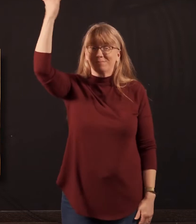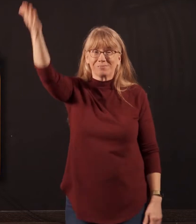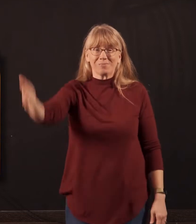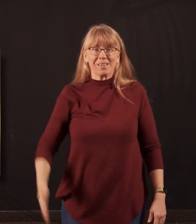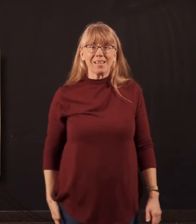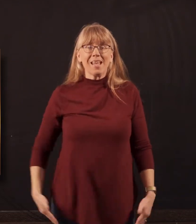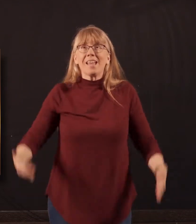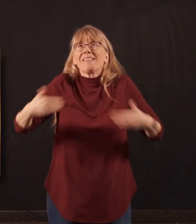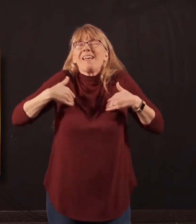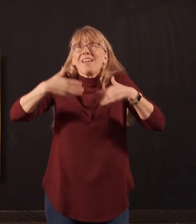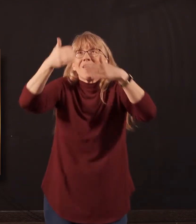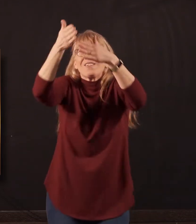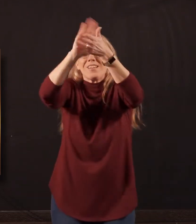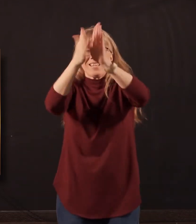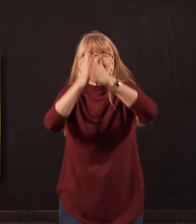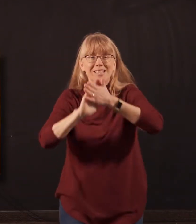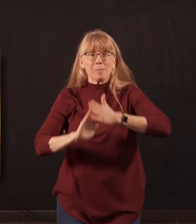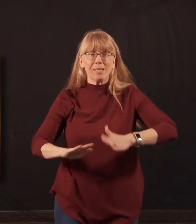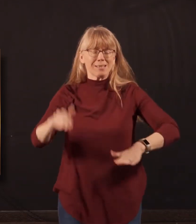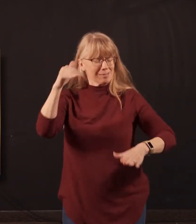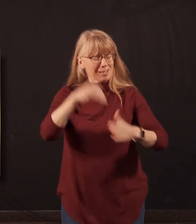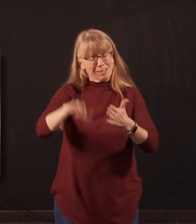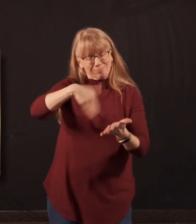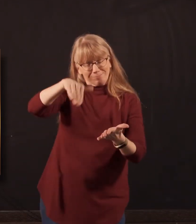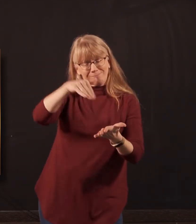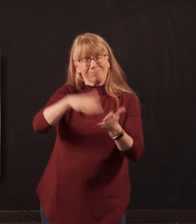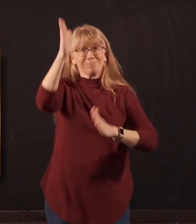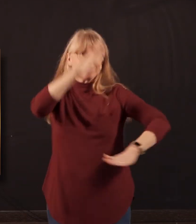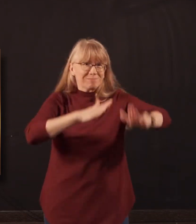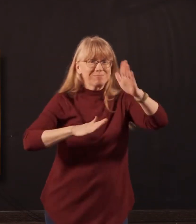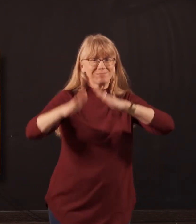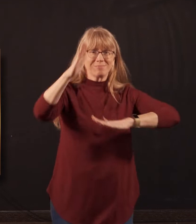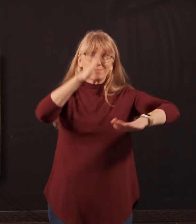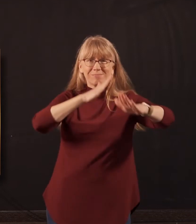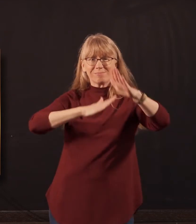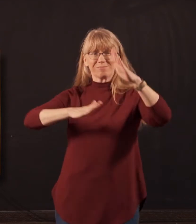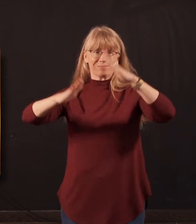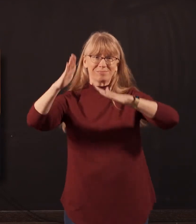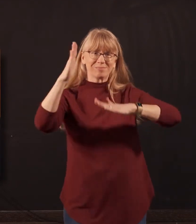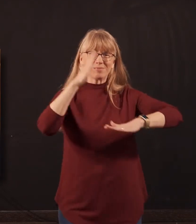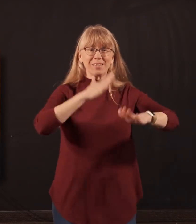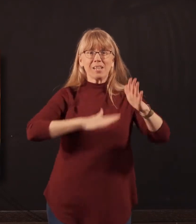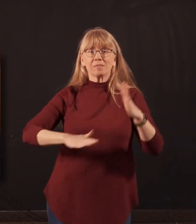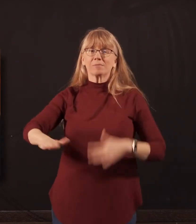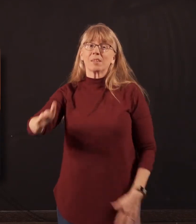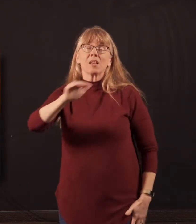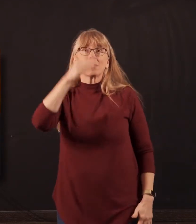And there is peace in the storm, in the storm. No, don't